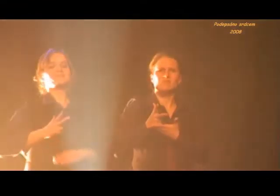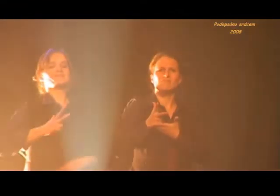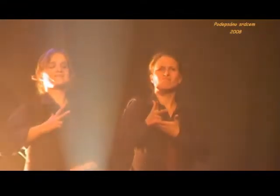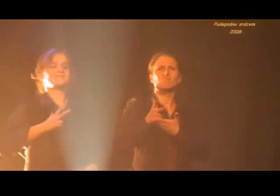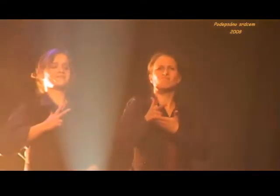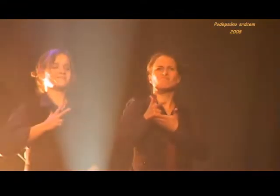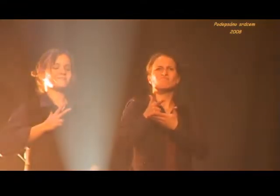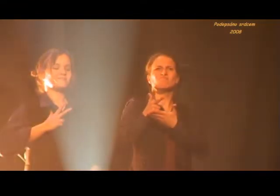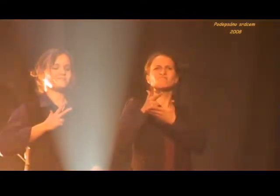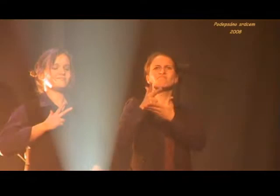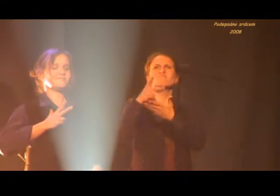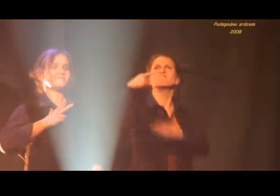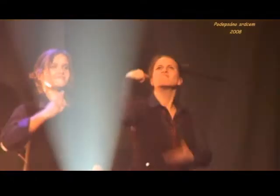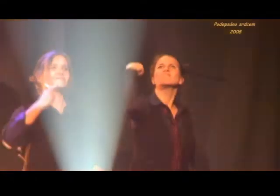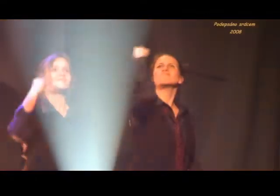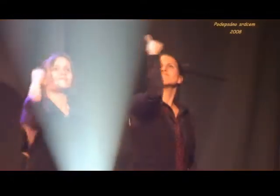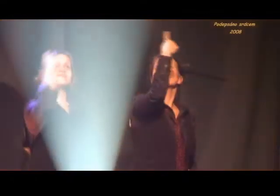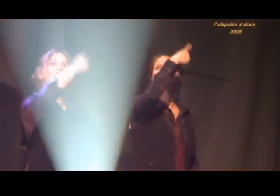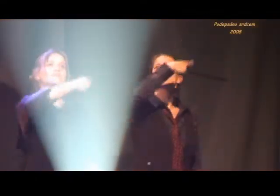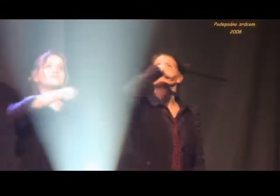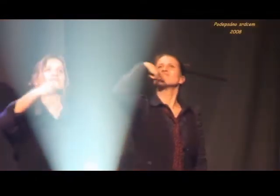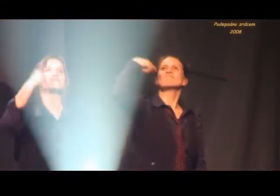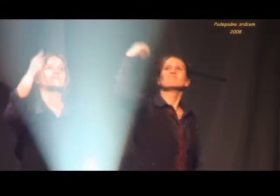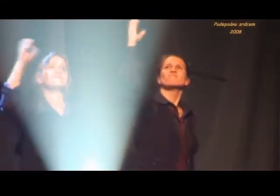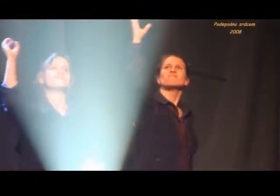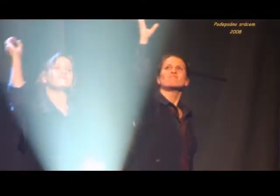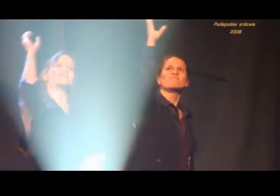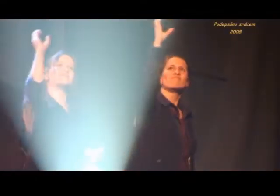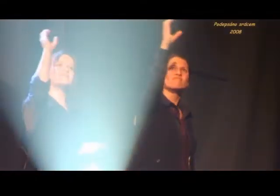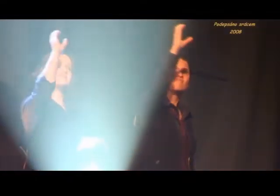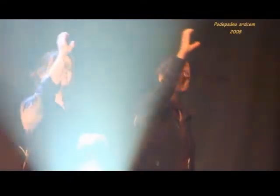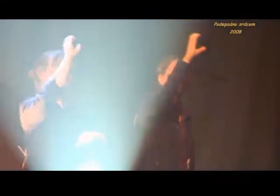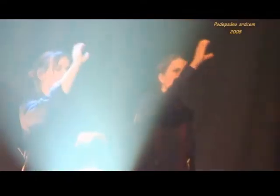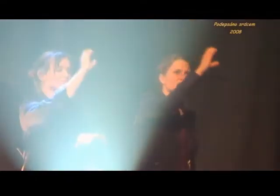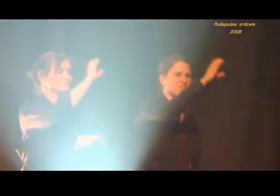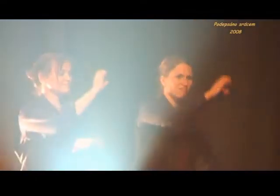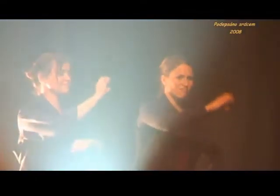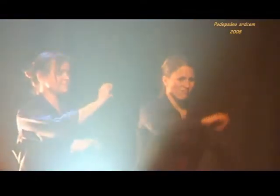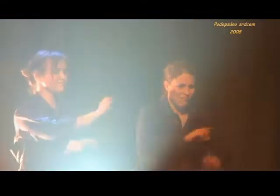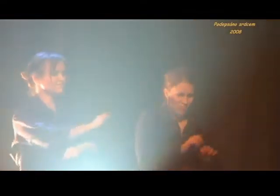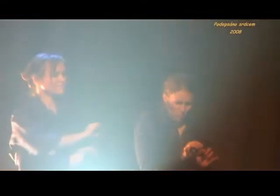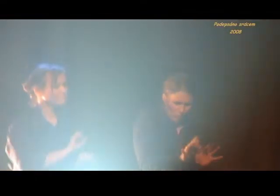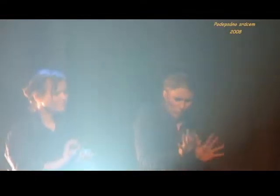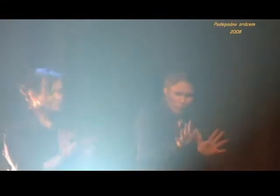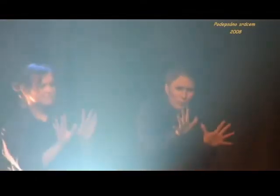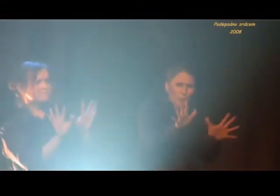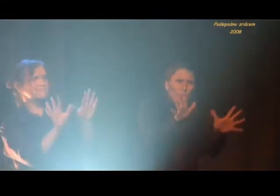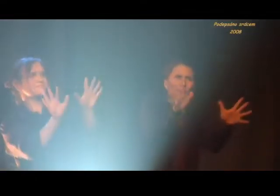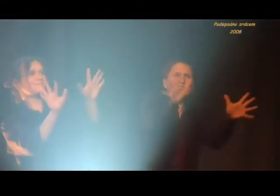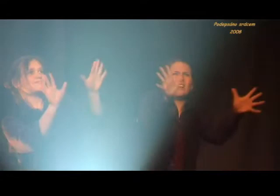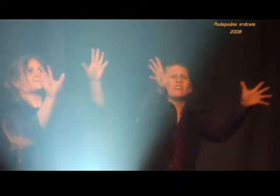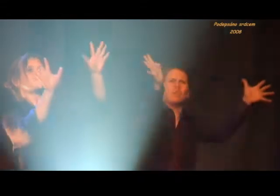To say things, feels, and other To say things, he truly